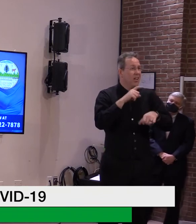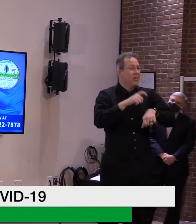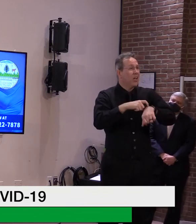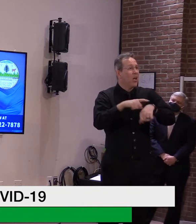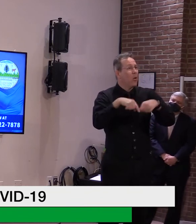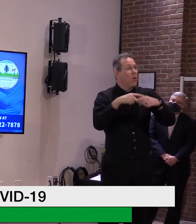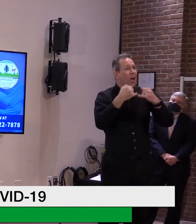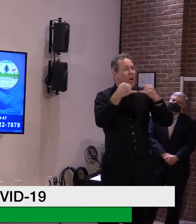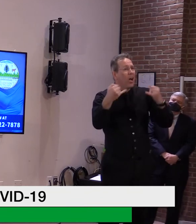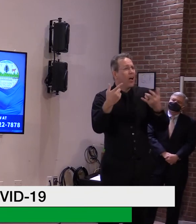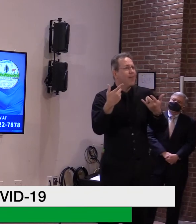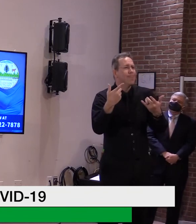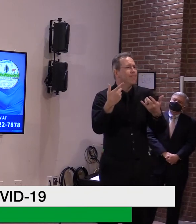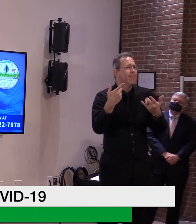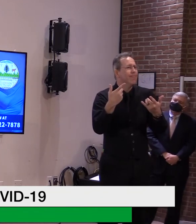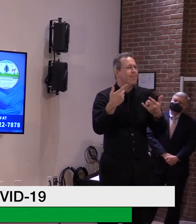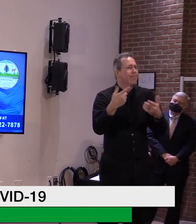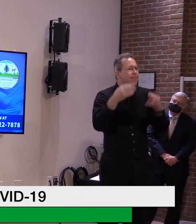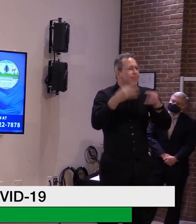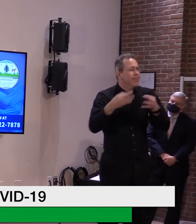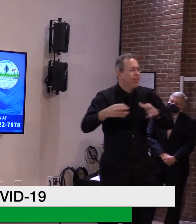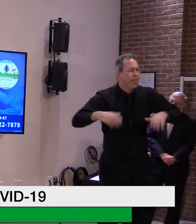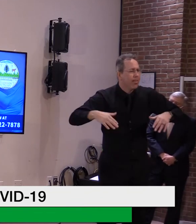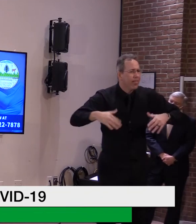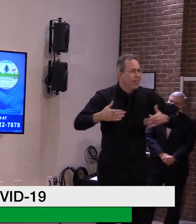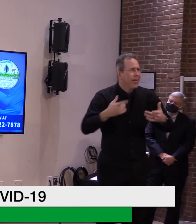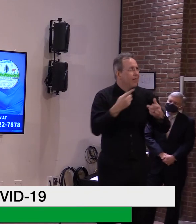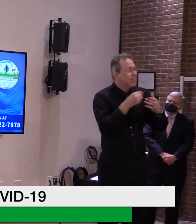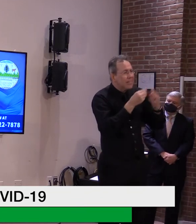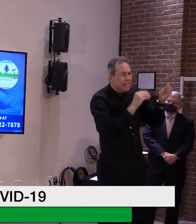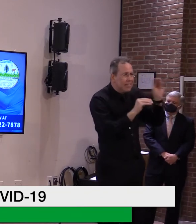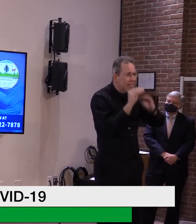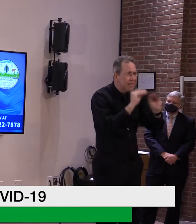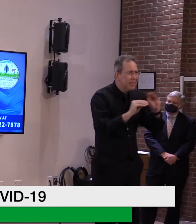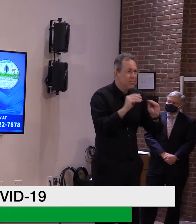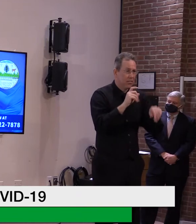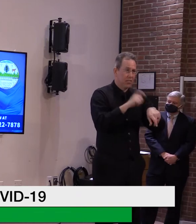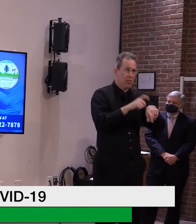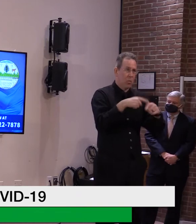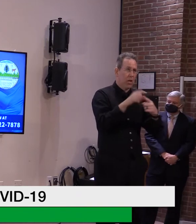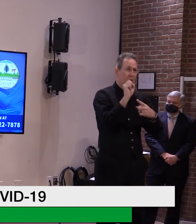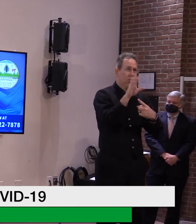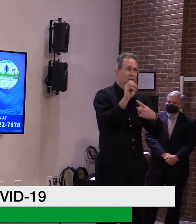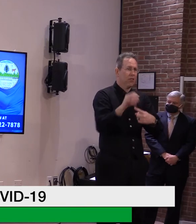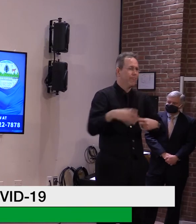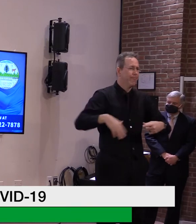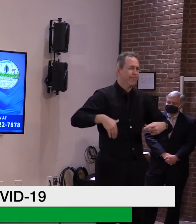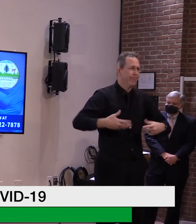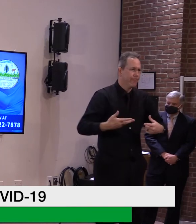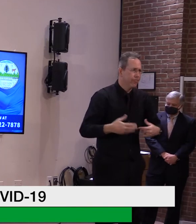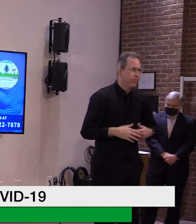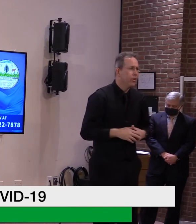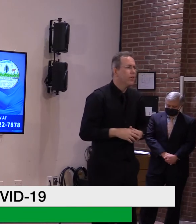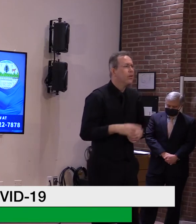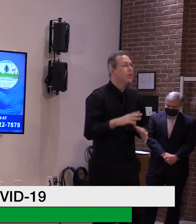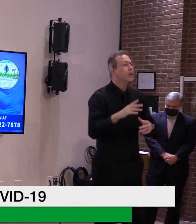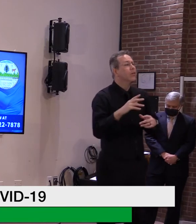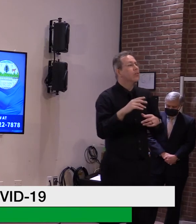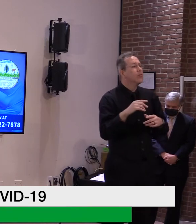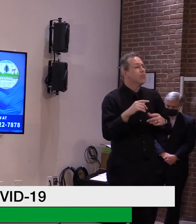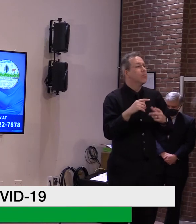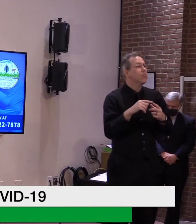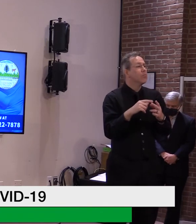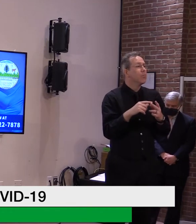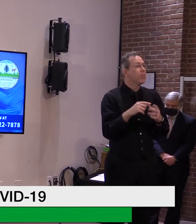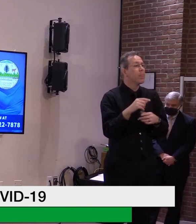well. We know that there's a, a lot of money in there for broadband. And that's very good news is something that's